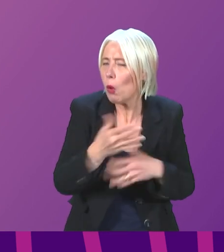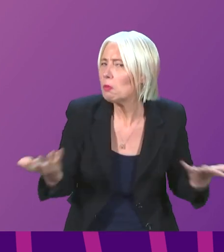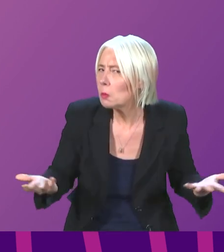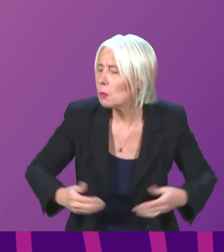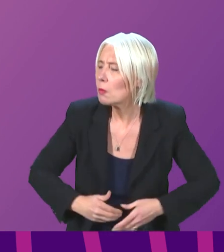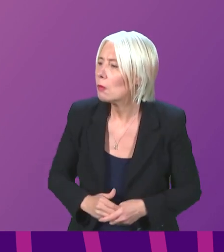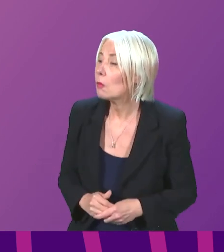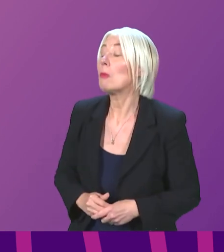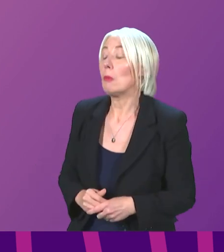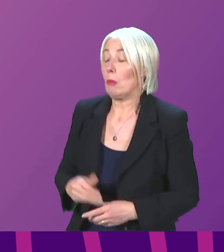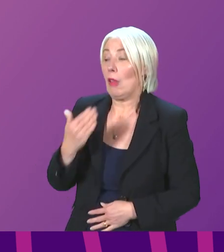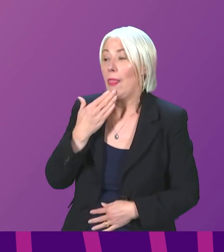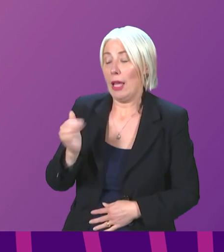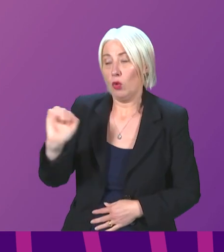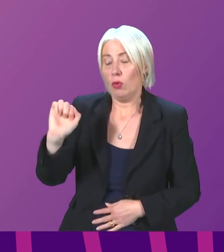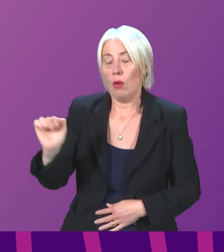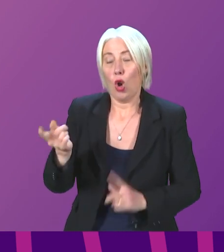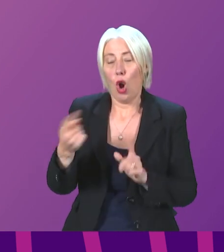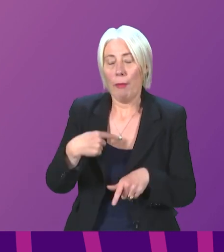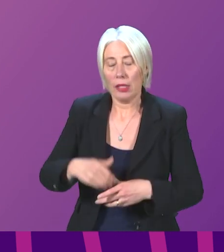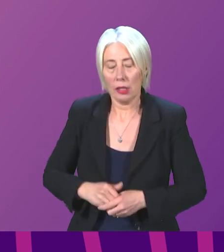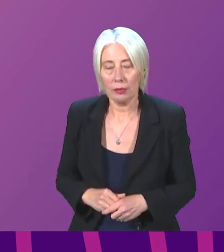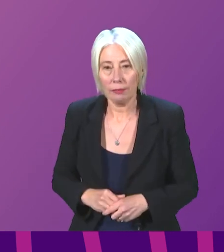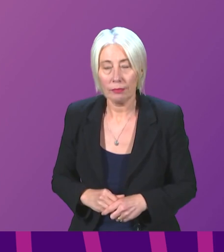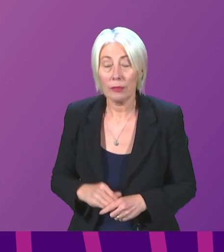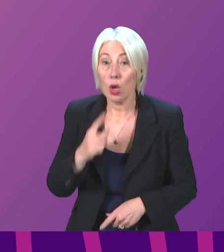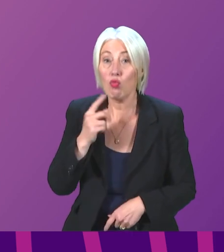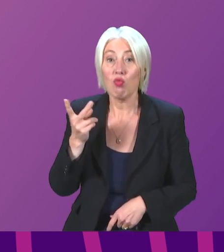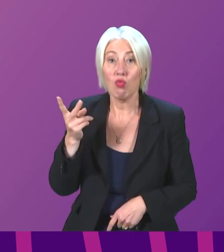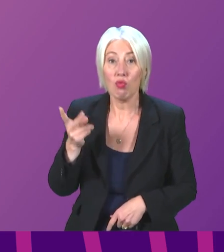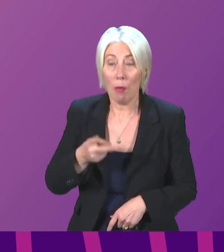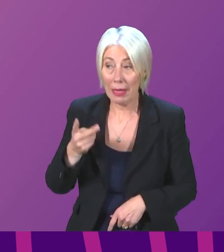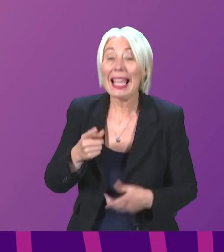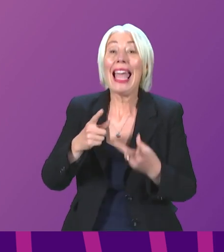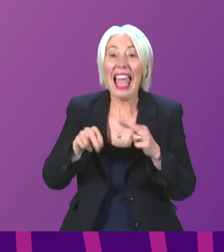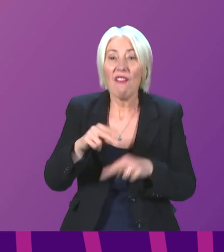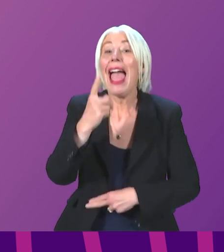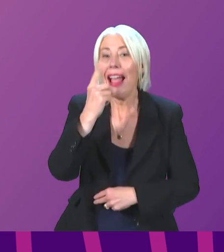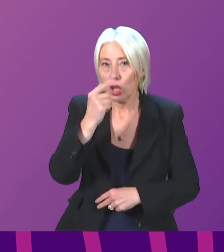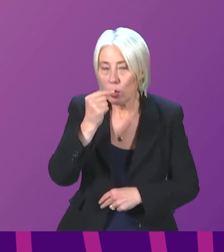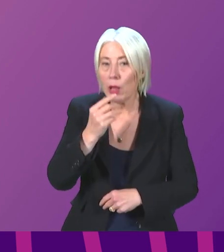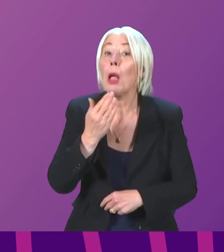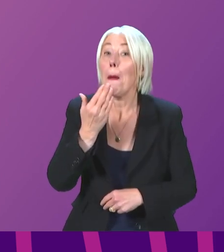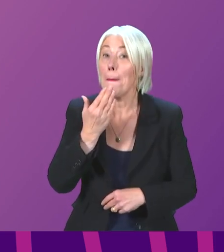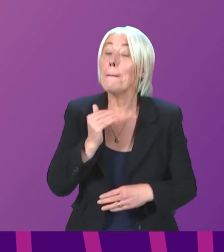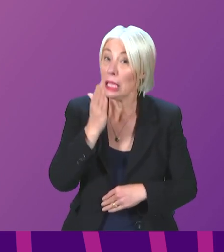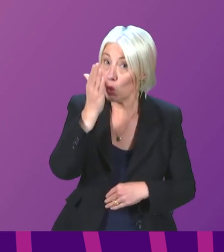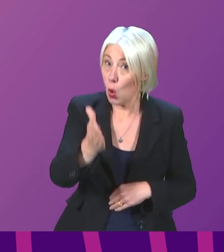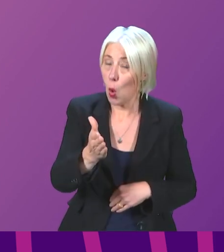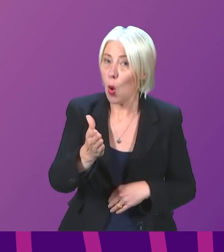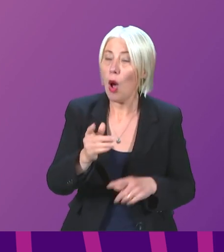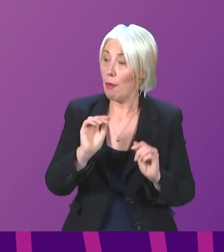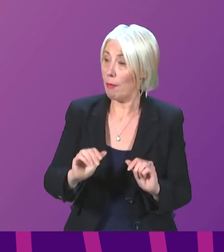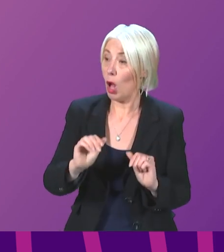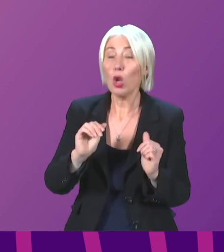Can I thank Dr Gohani for his comments and reiterate them around if you're eligible, please do come forward. I can also say there